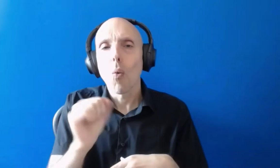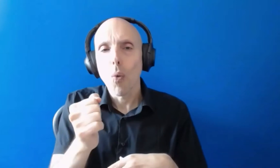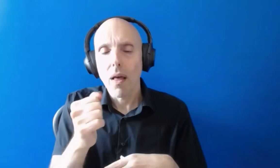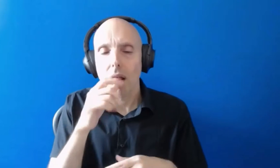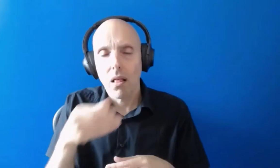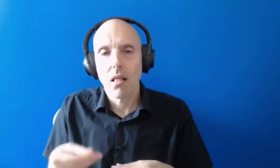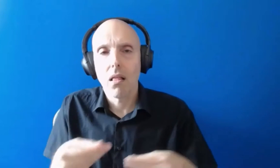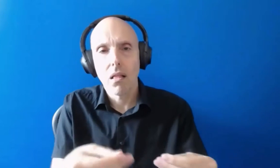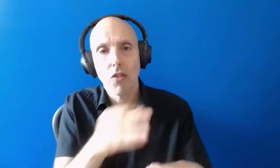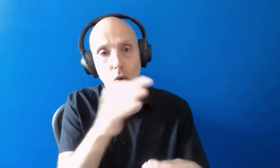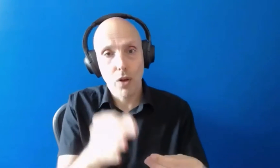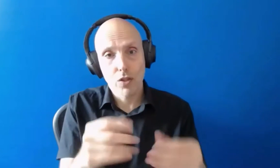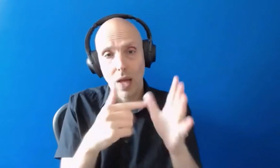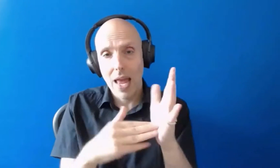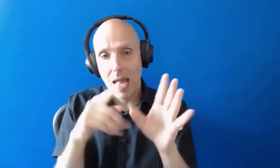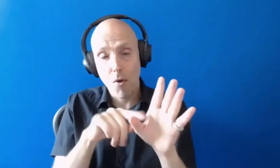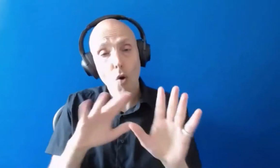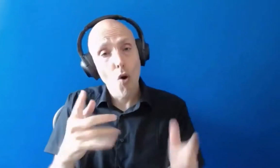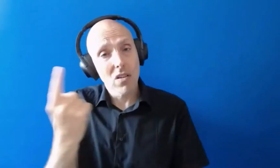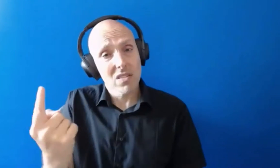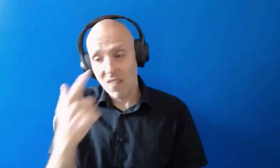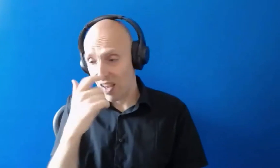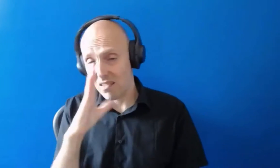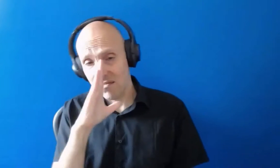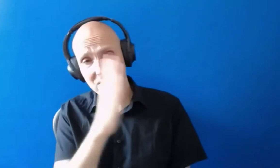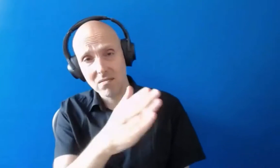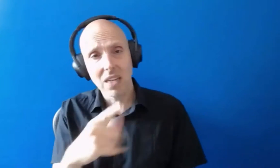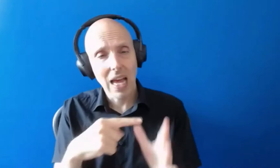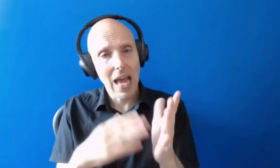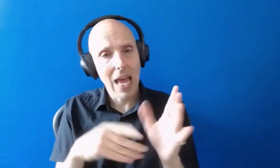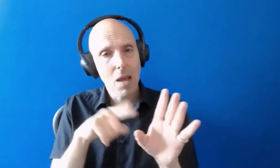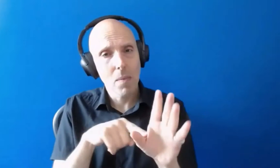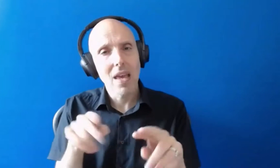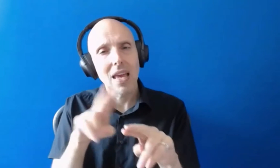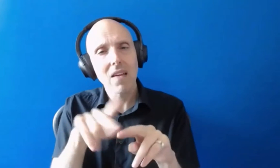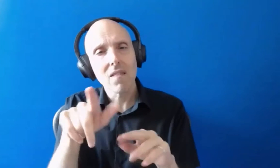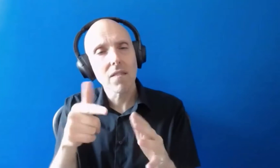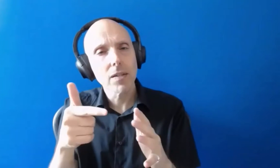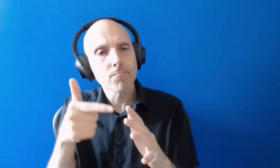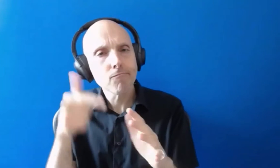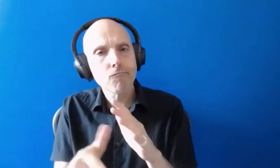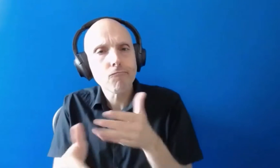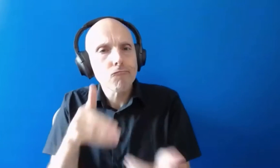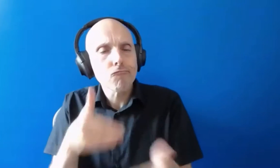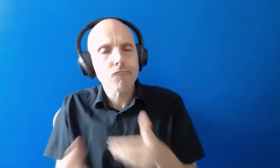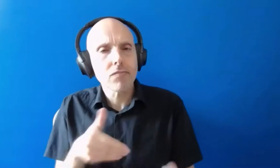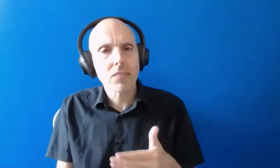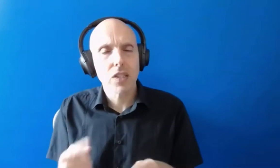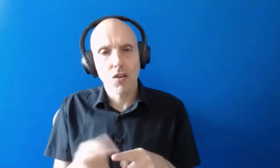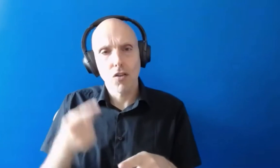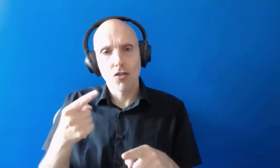amy or put you in touch with amy if it's more of a some issues that you need to get immediately addressed